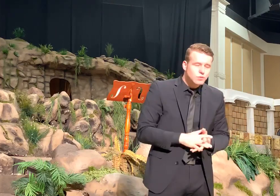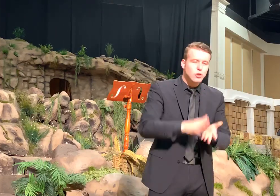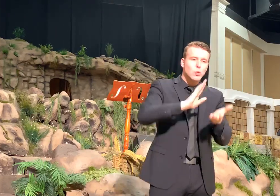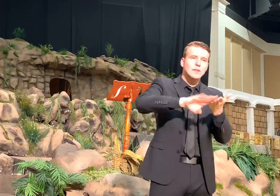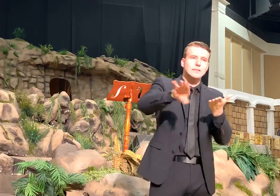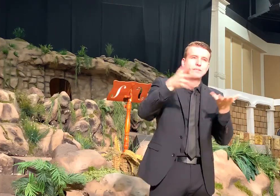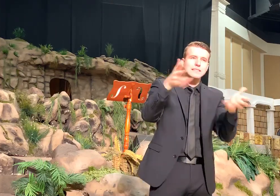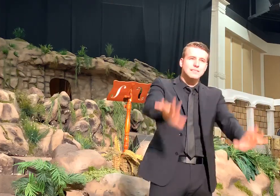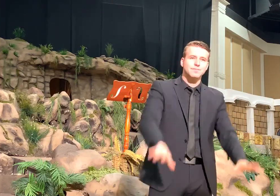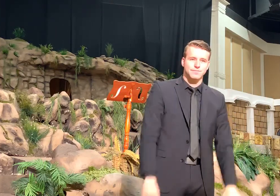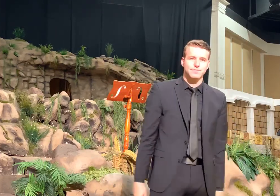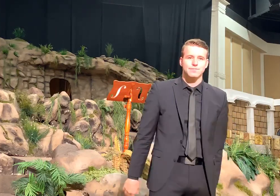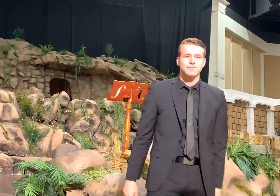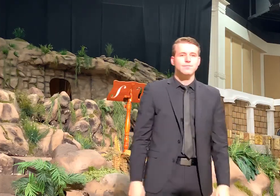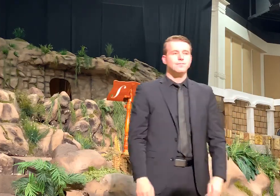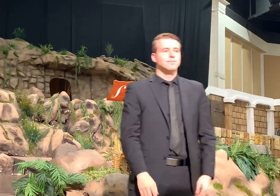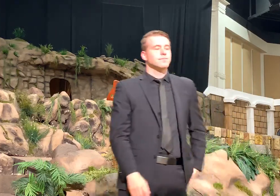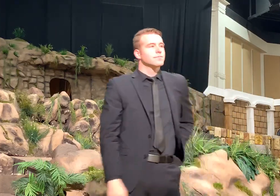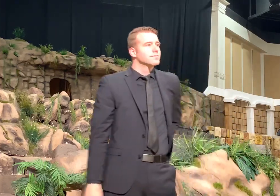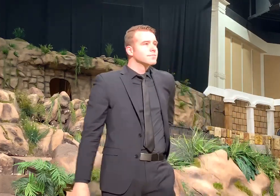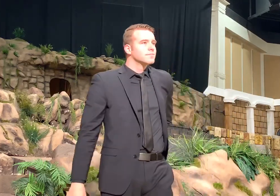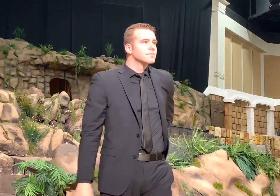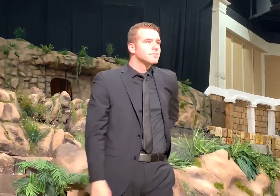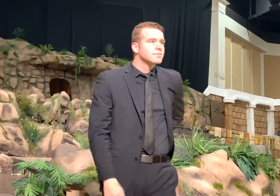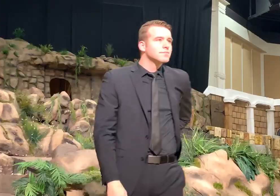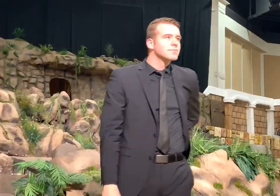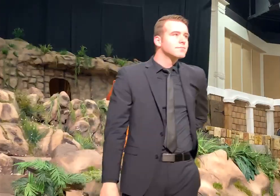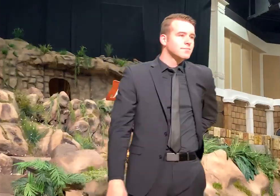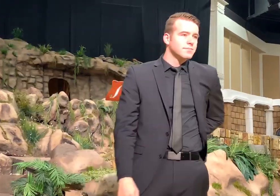You're dismissed. you. Thank you. Thank you.